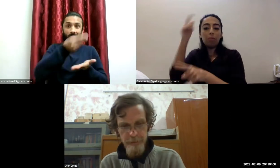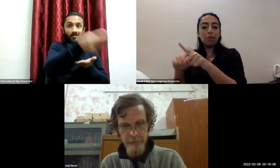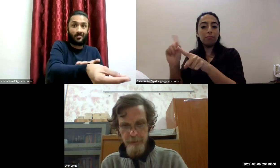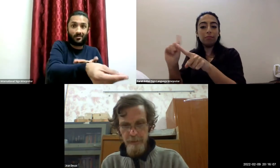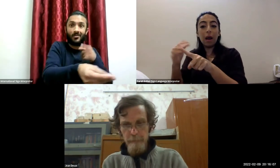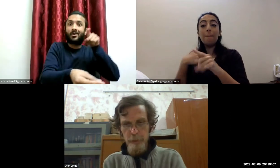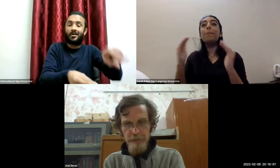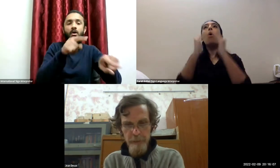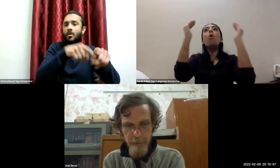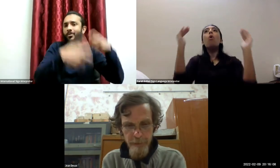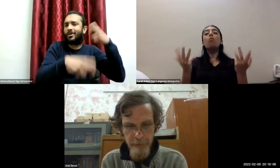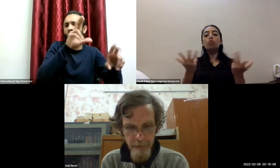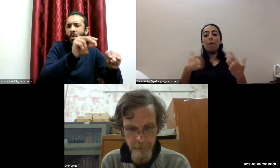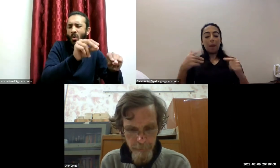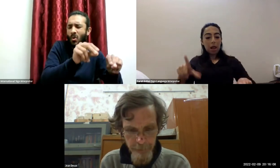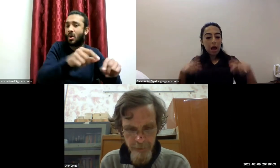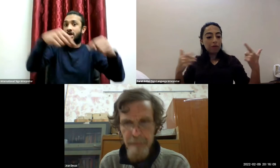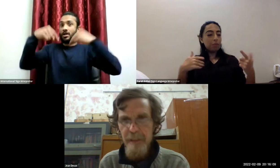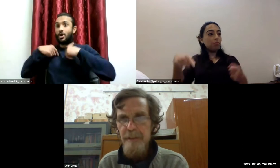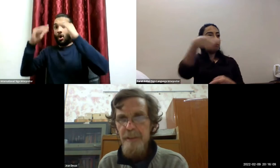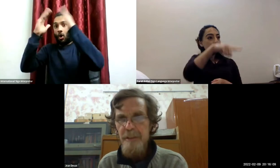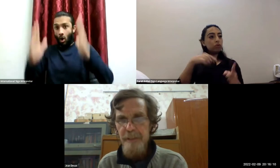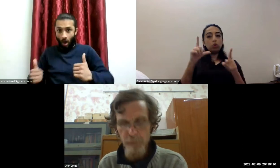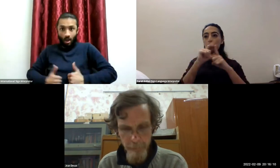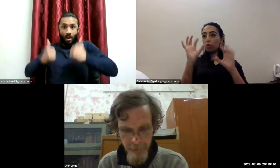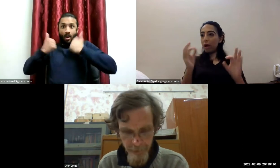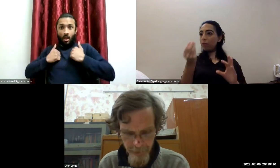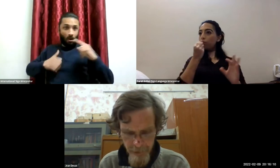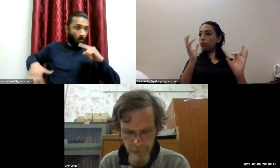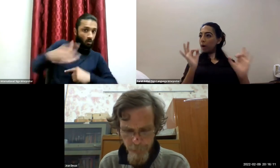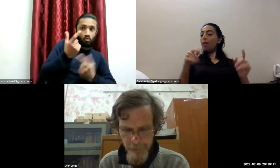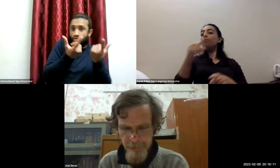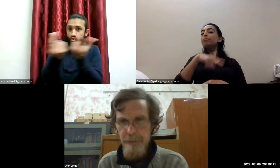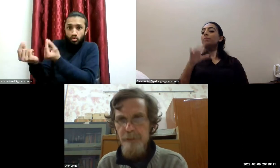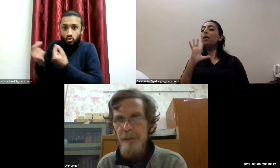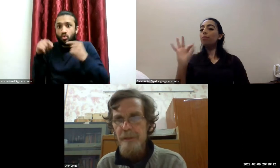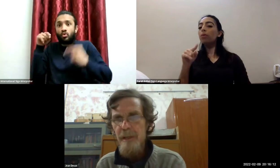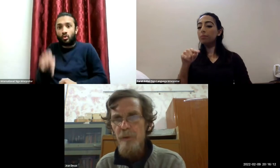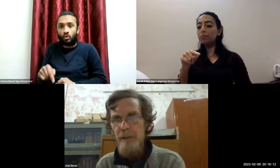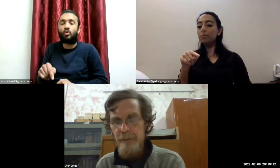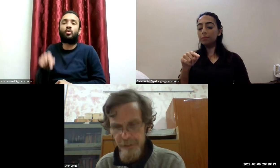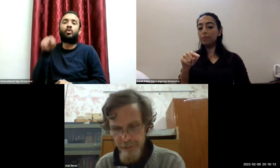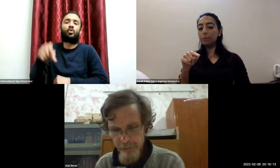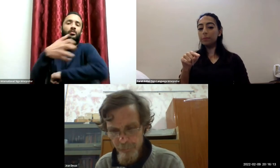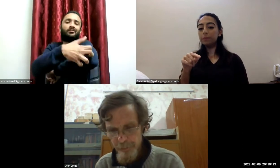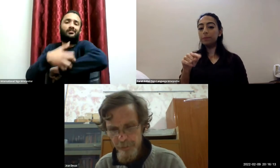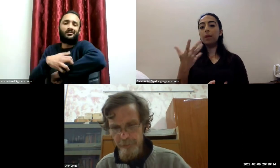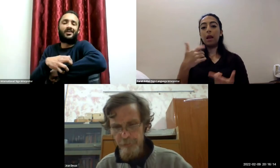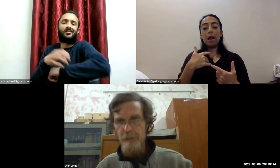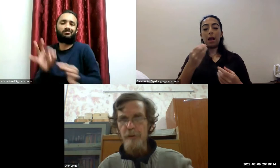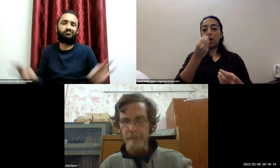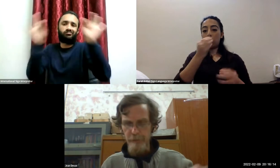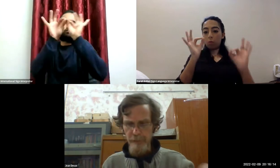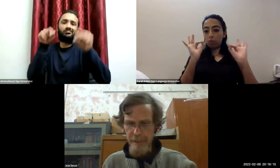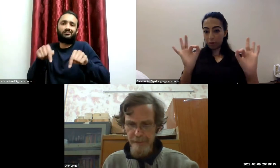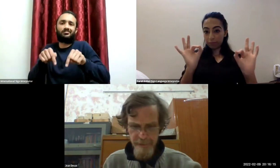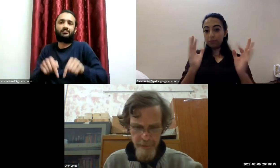people's purchasing power but their living conditions as well-being for instance whether they're well nourished whether they're